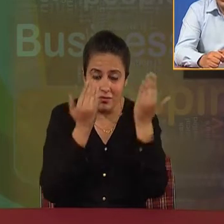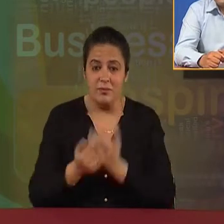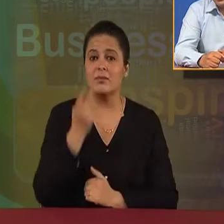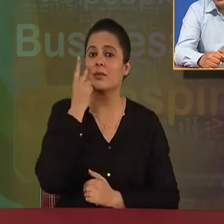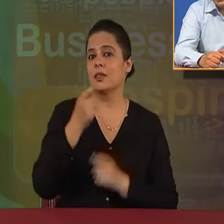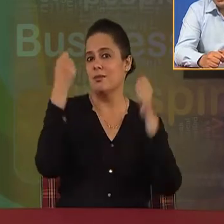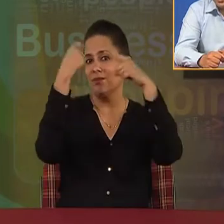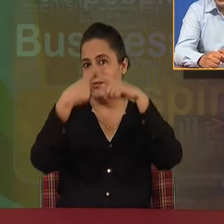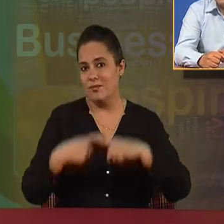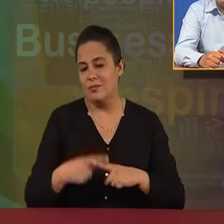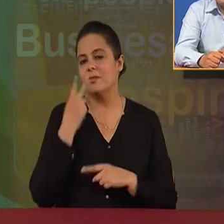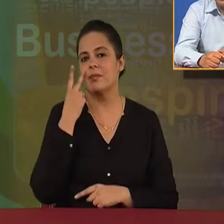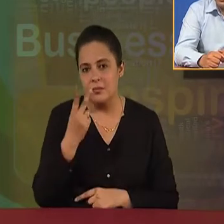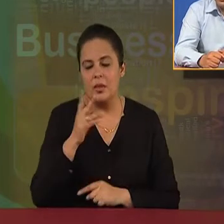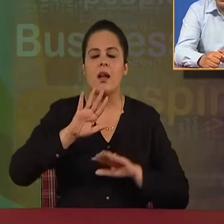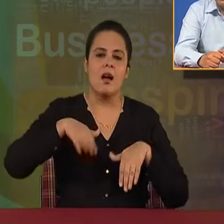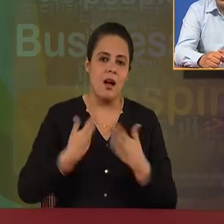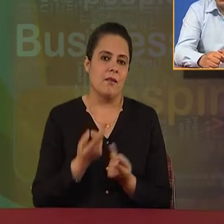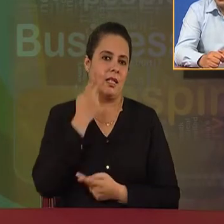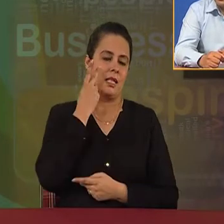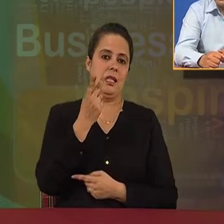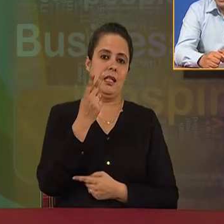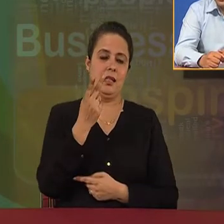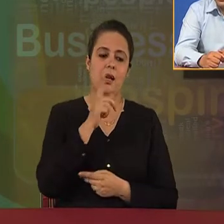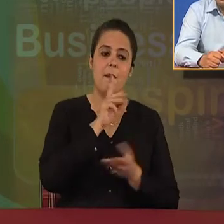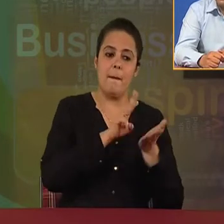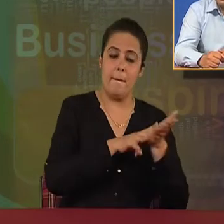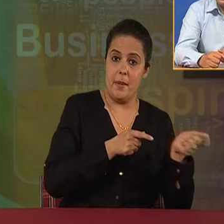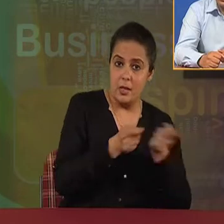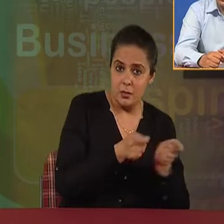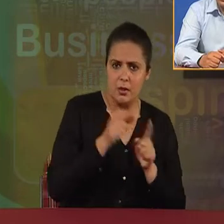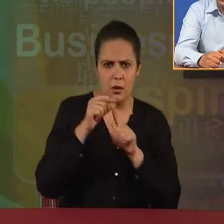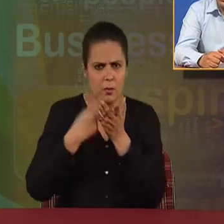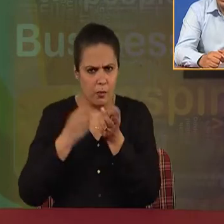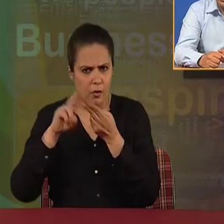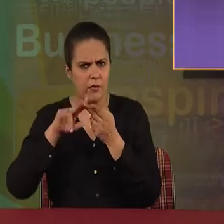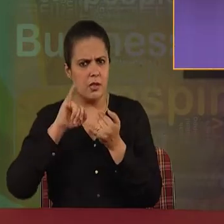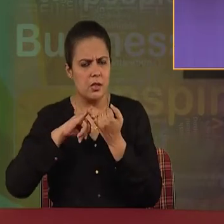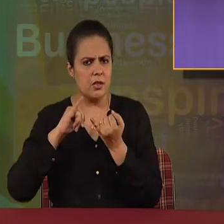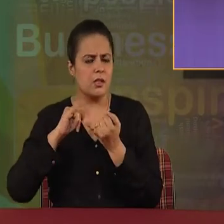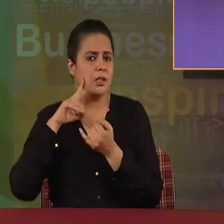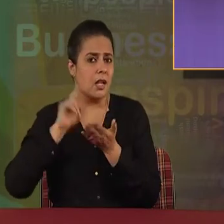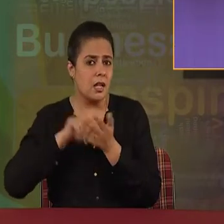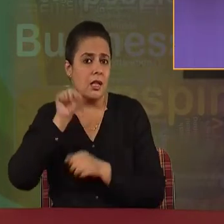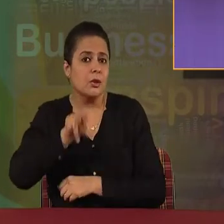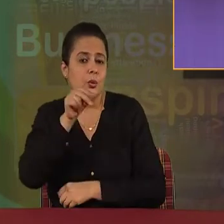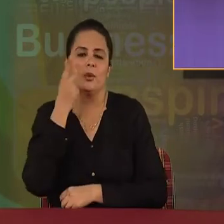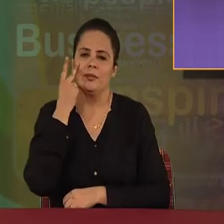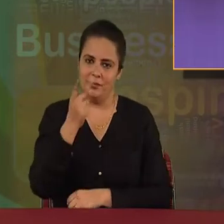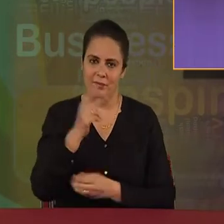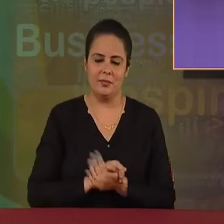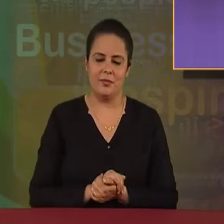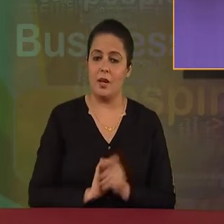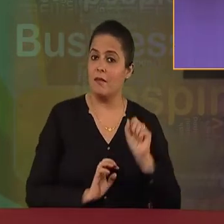with the management. And then we will compare whether management is actually a profession or not. Now, the very first feature of